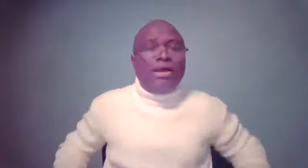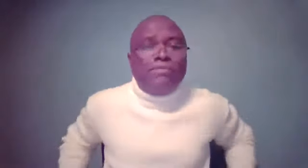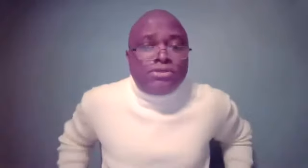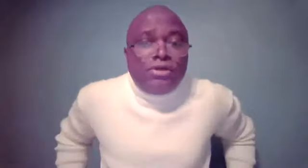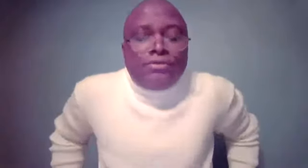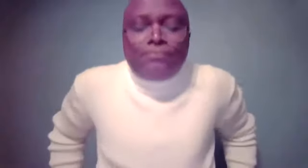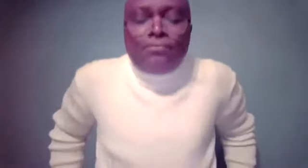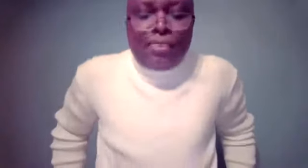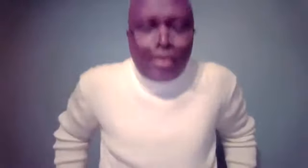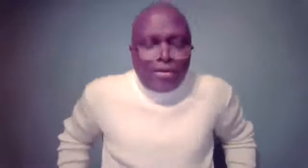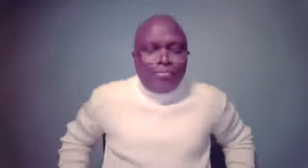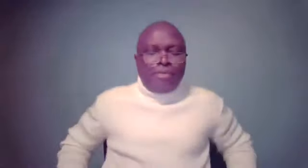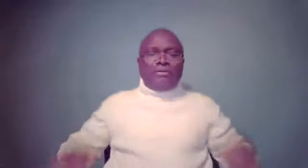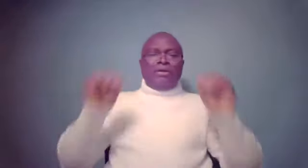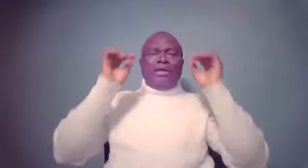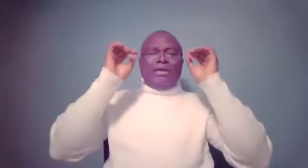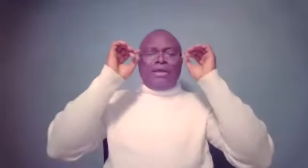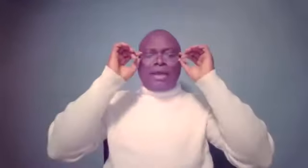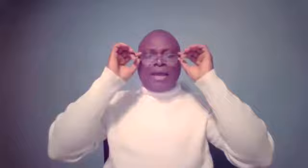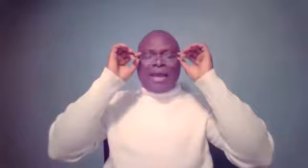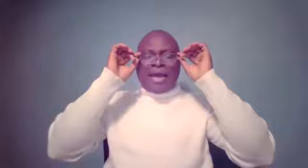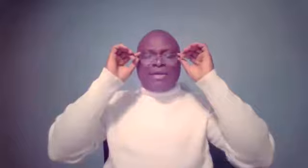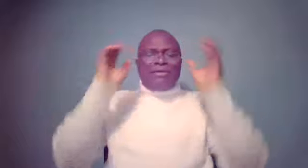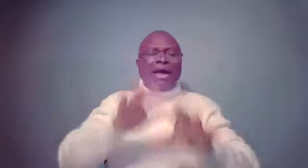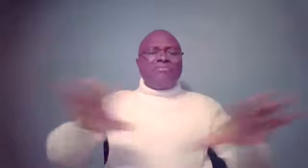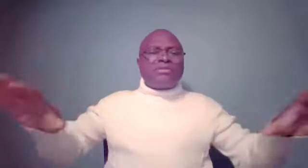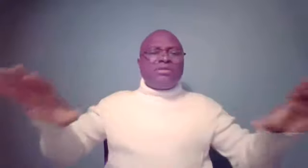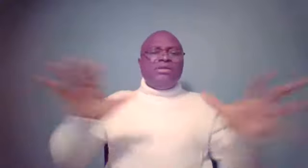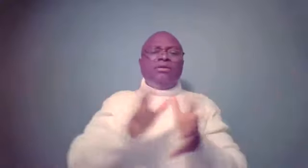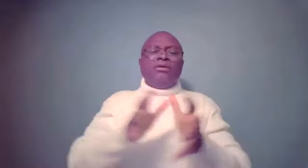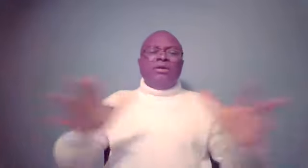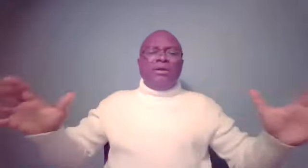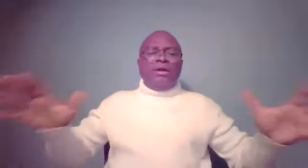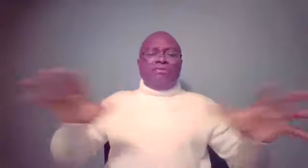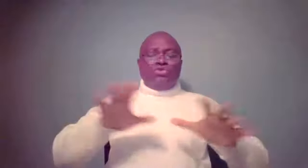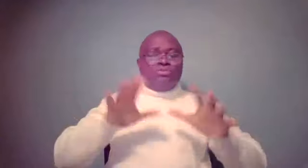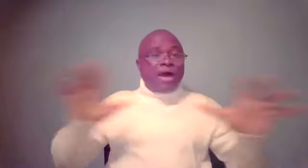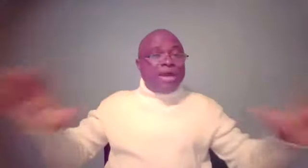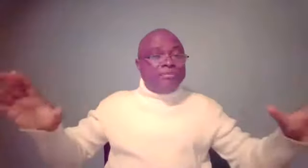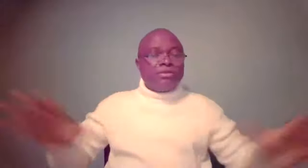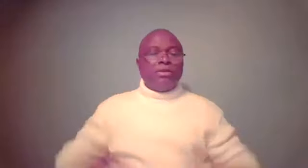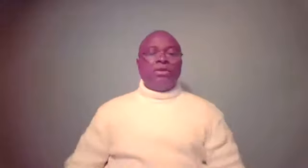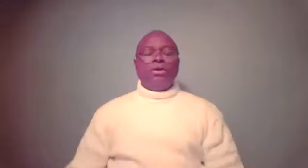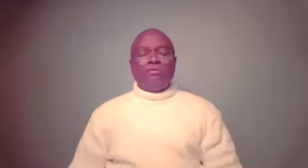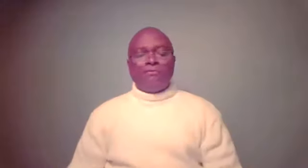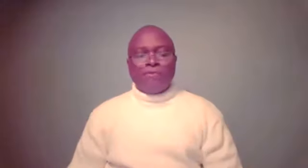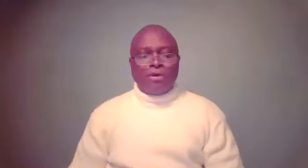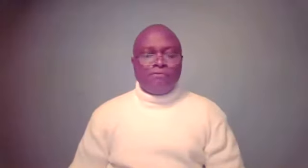help is good. Uh, but I, I, I see, uh, there are two types of, of